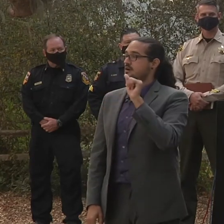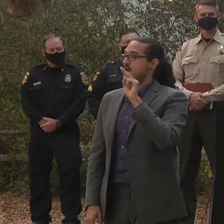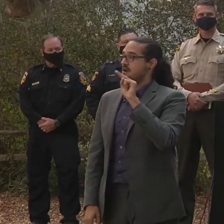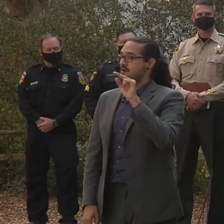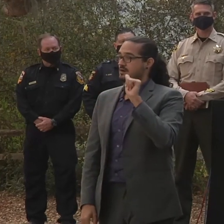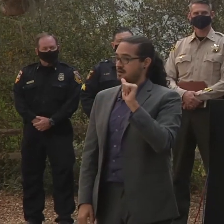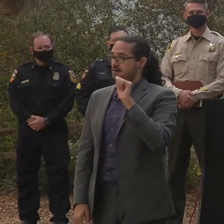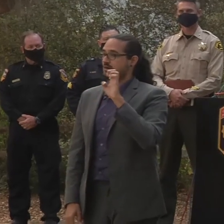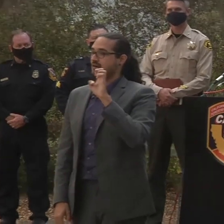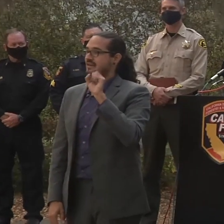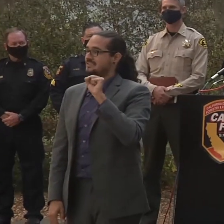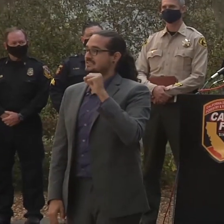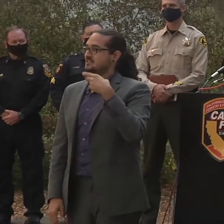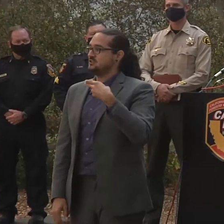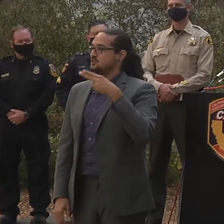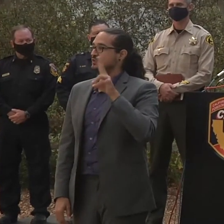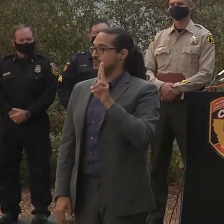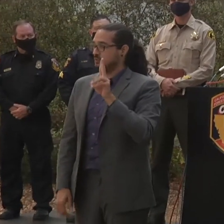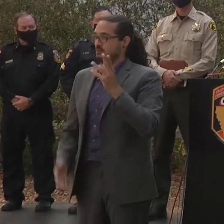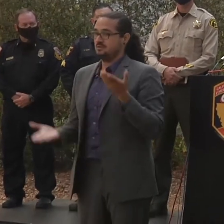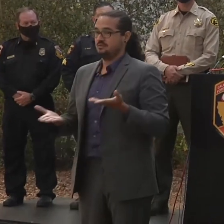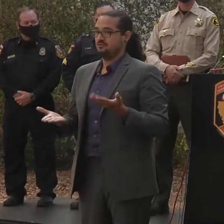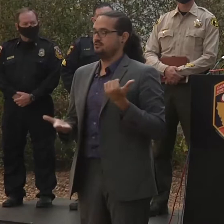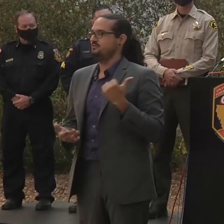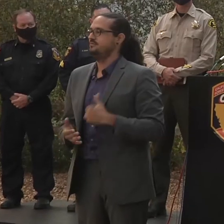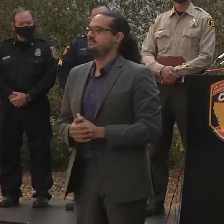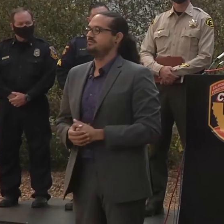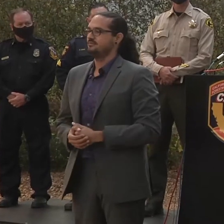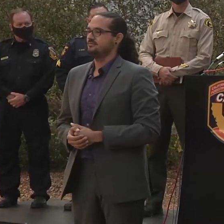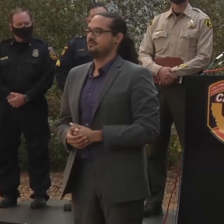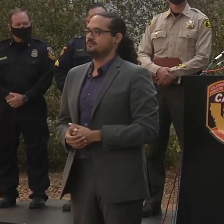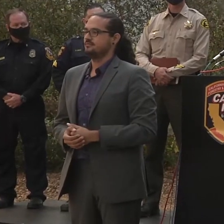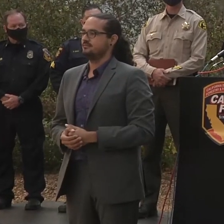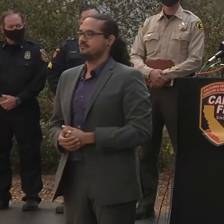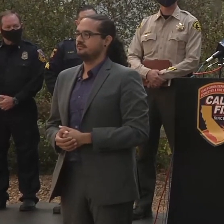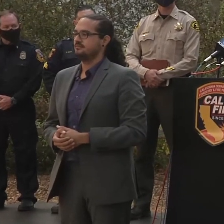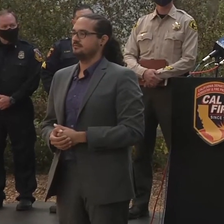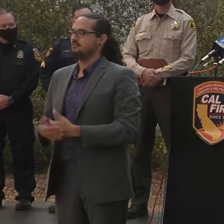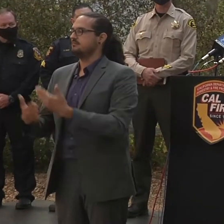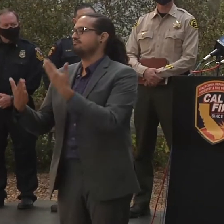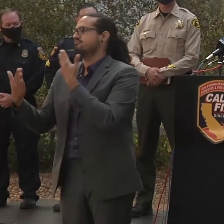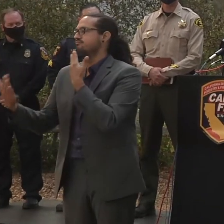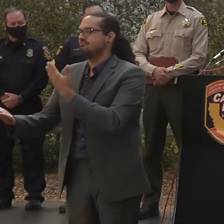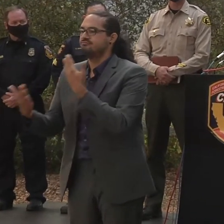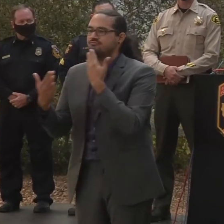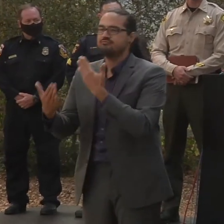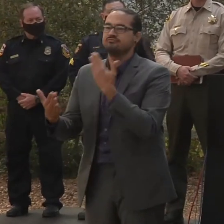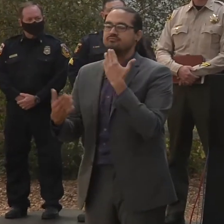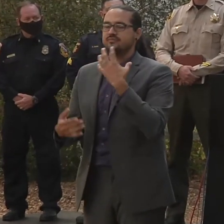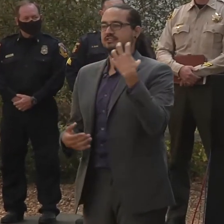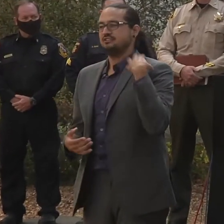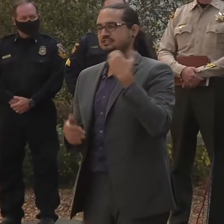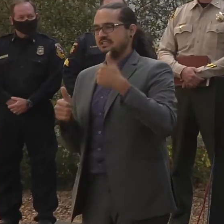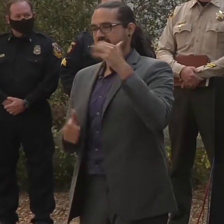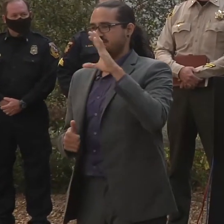Thank you. you very much. Excuse me. Thank you very much, Chief. Well, it's been quite a day for me.